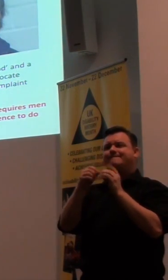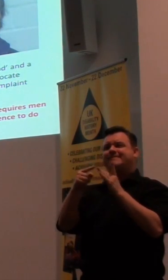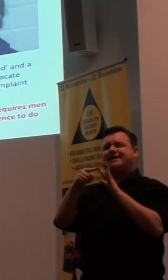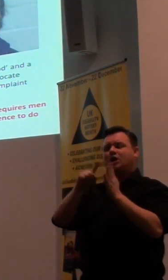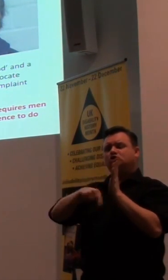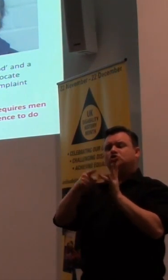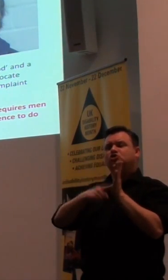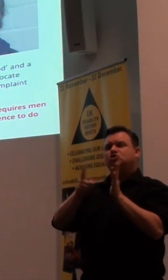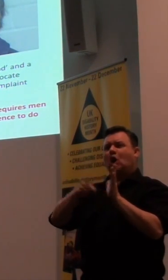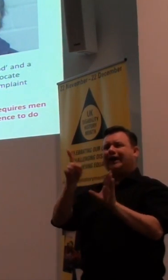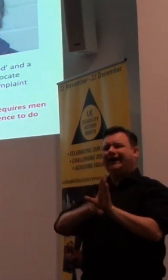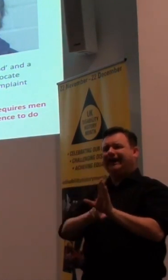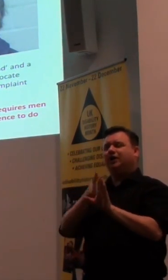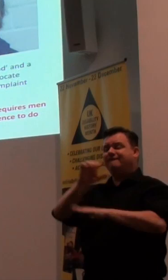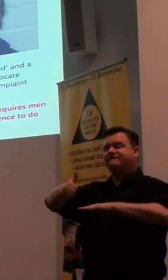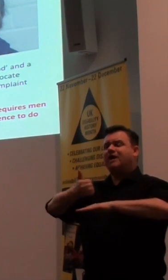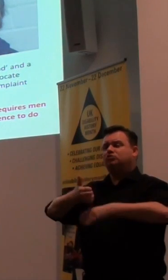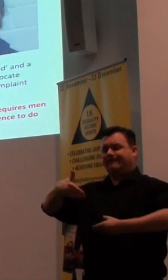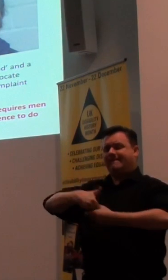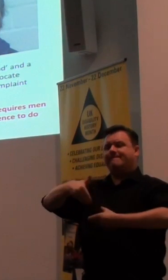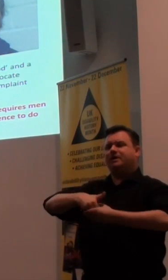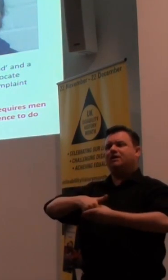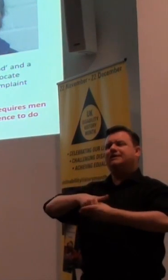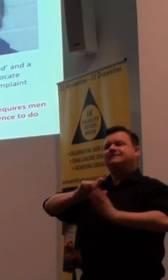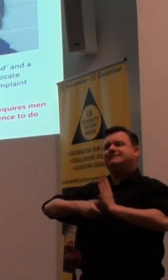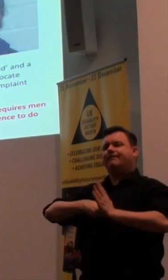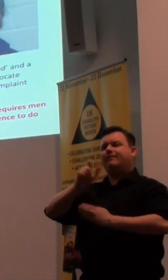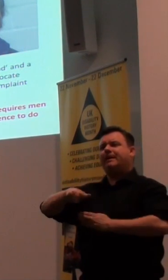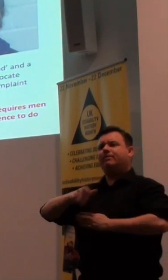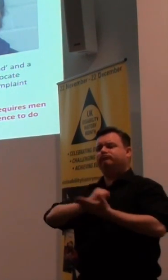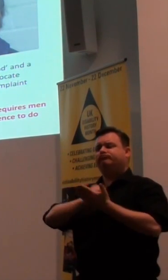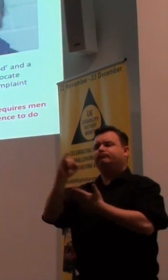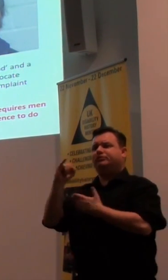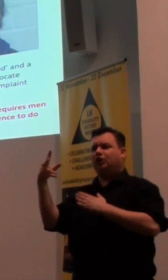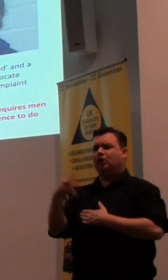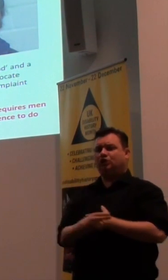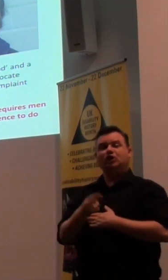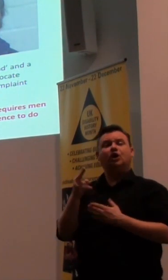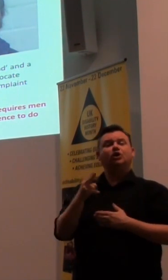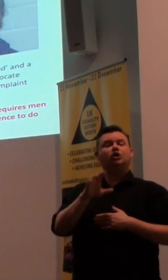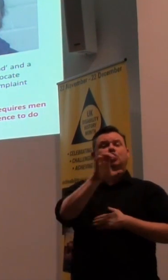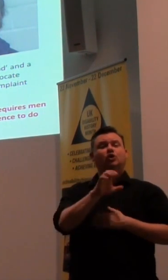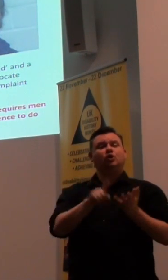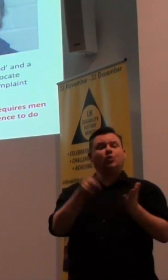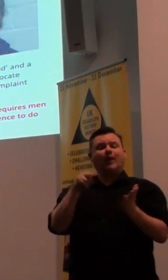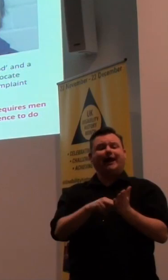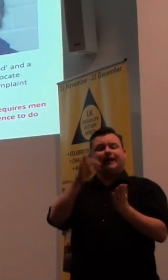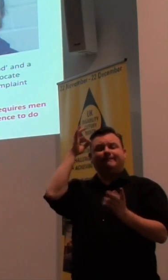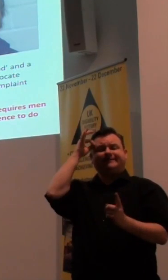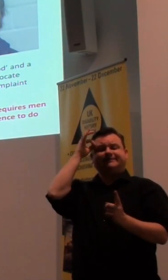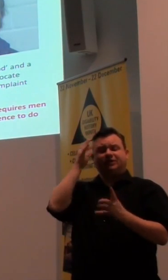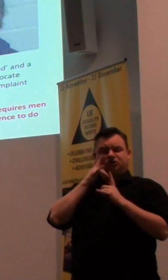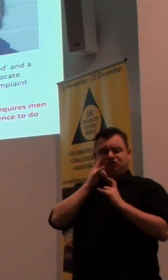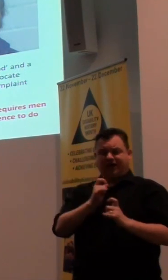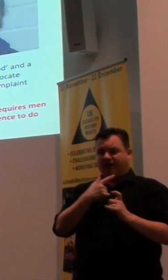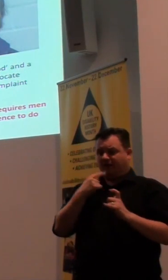Disabled People Against the Cuts. It was she who gathered much of the information. Which the UN Committee didn't just accept. It cross-checked it with